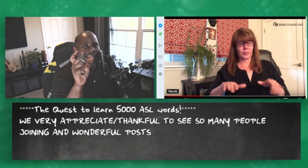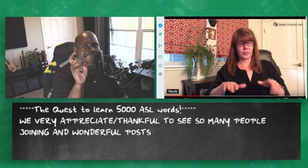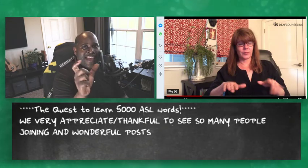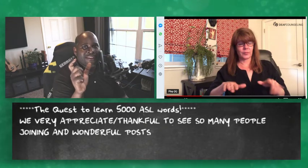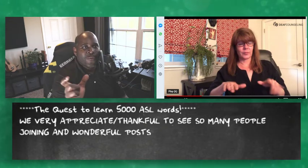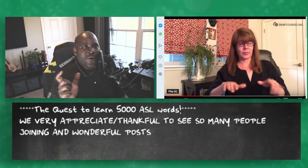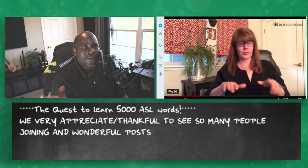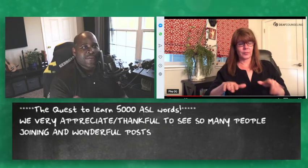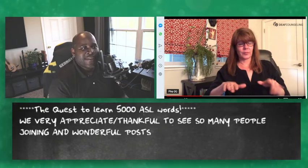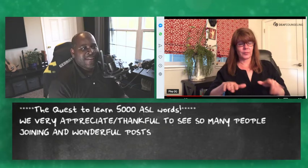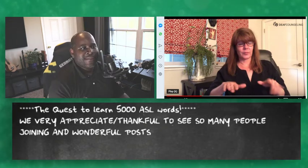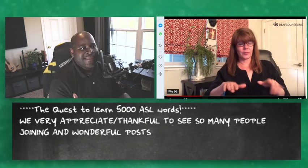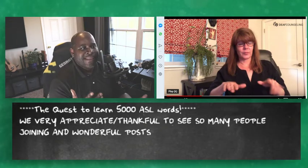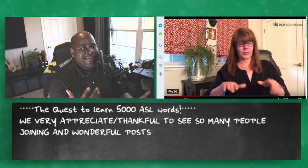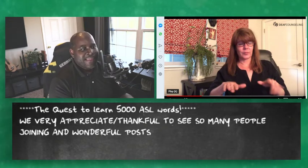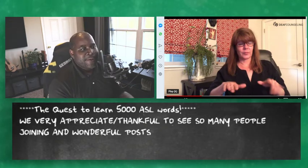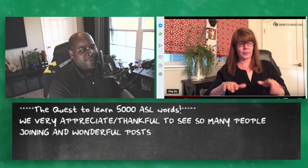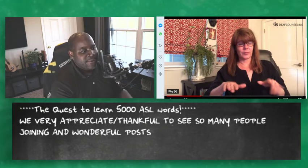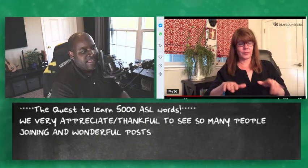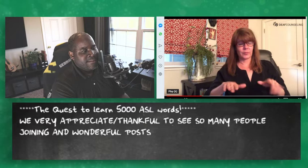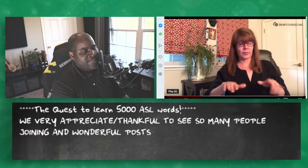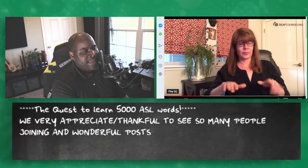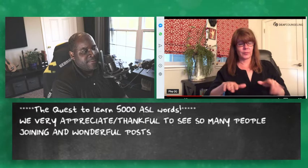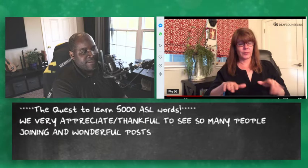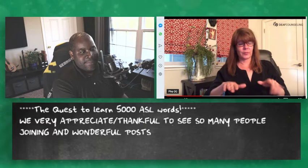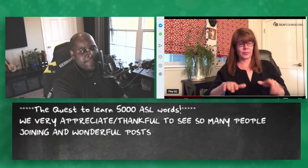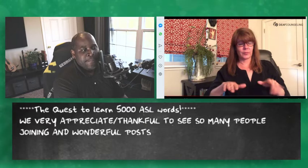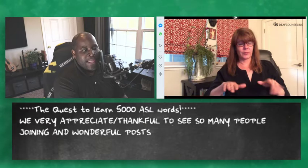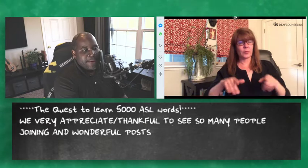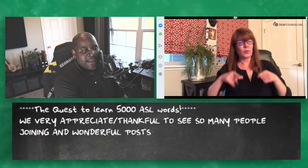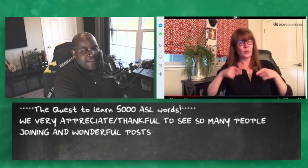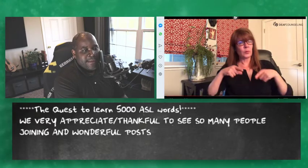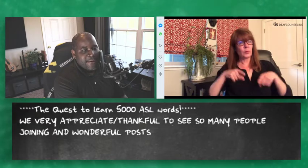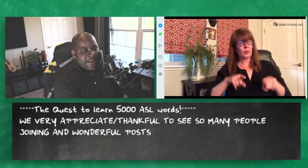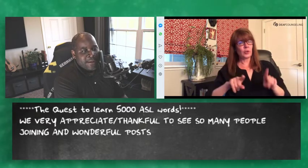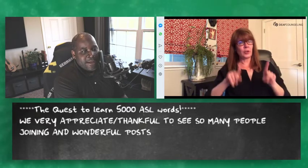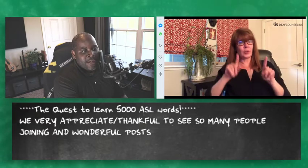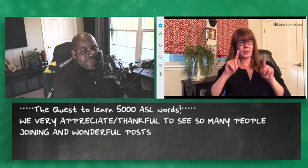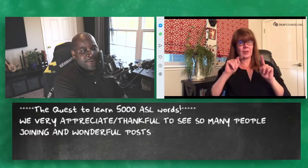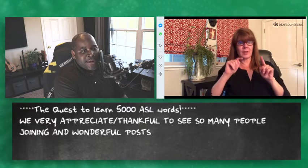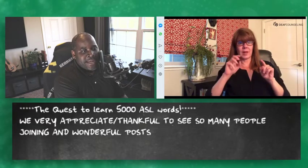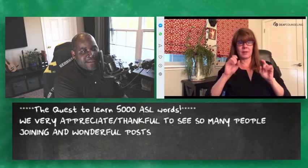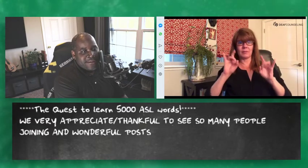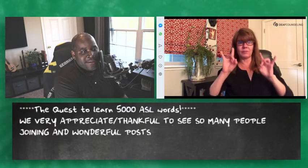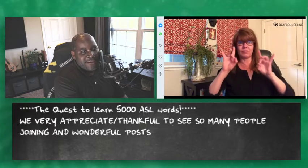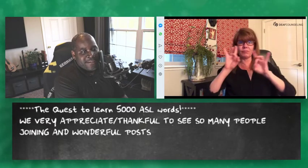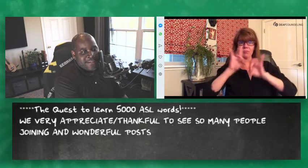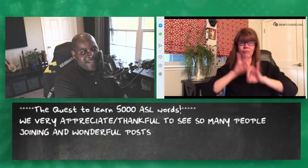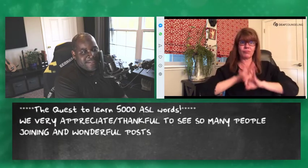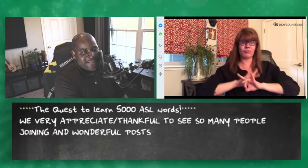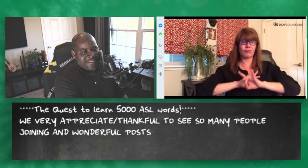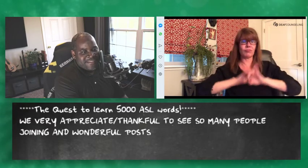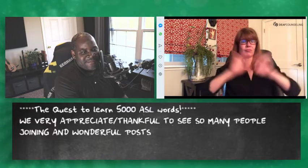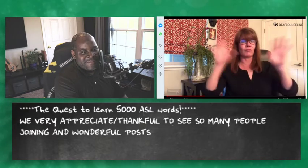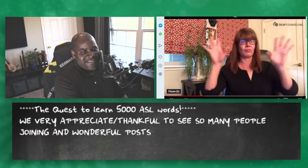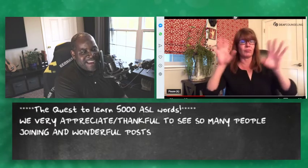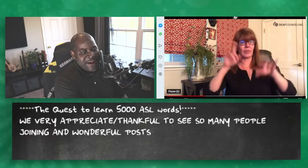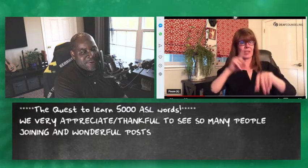exact words because it's a language you're allowed to play with it a bit anyway let's keep going during this terrible